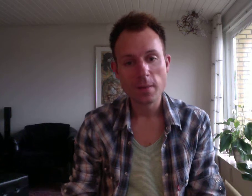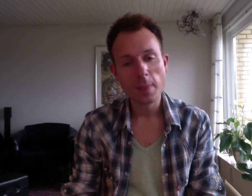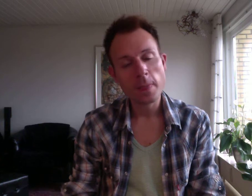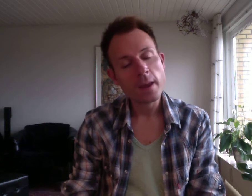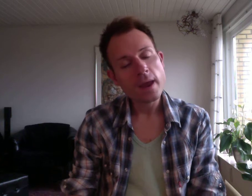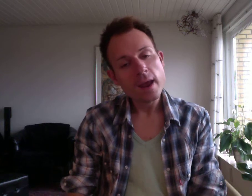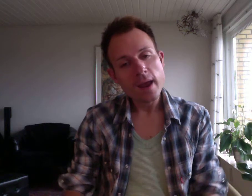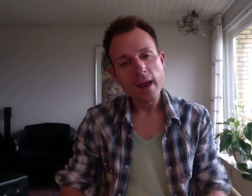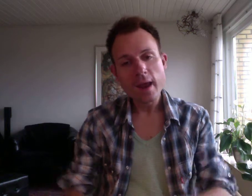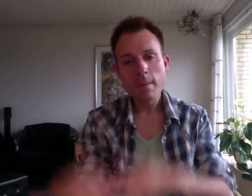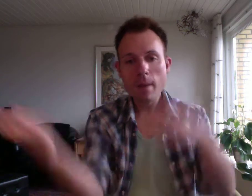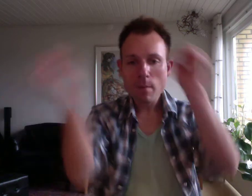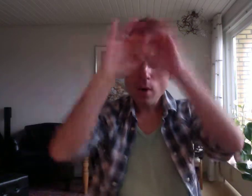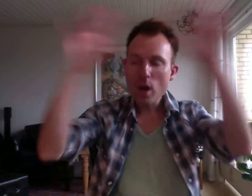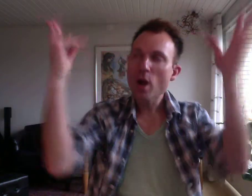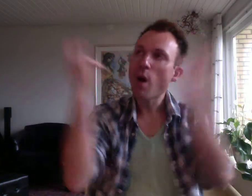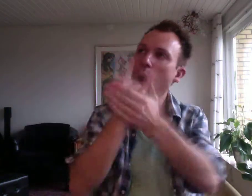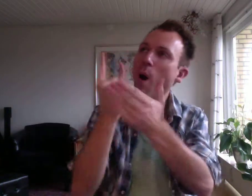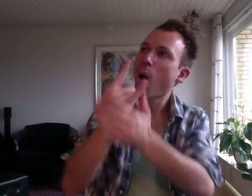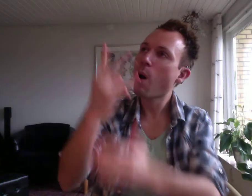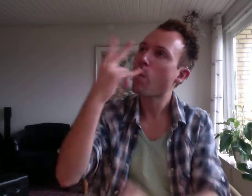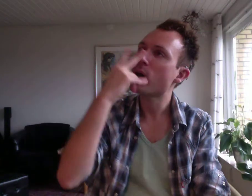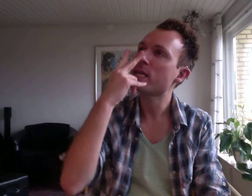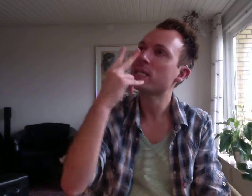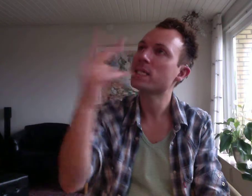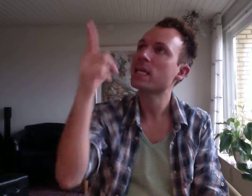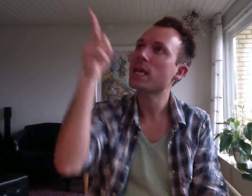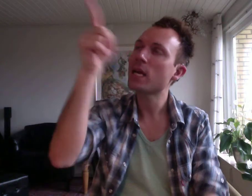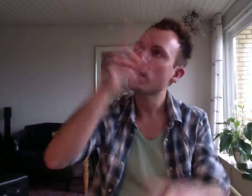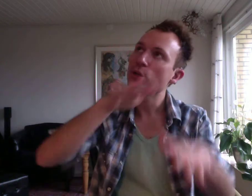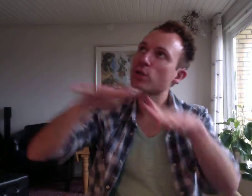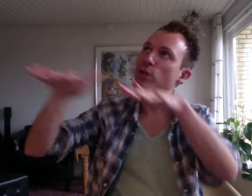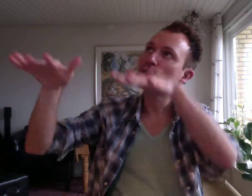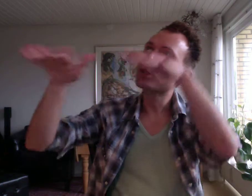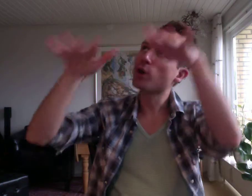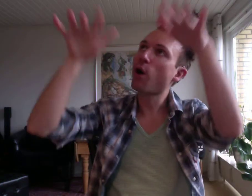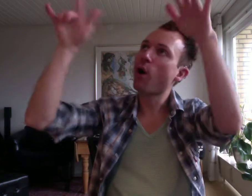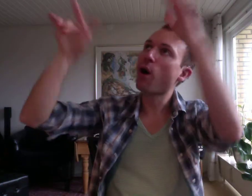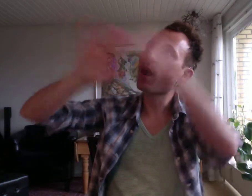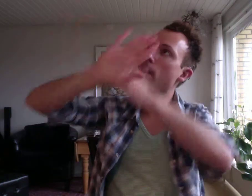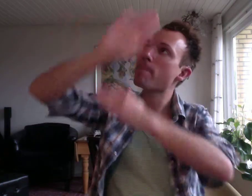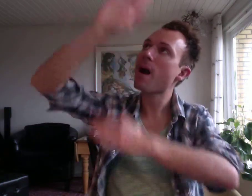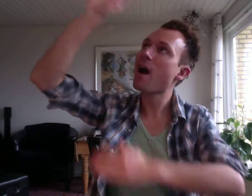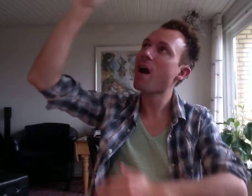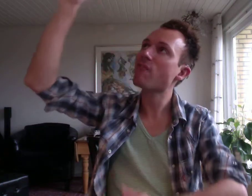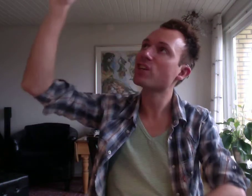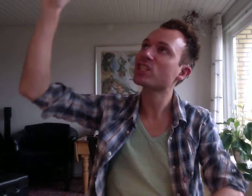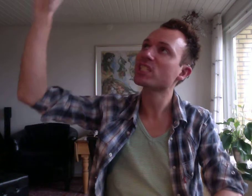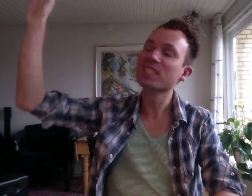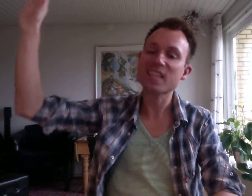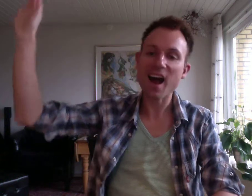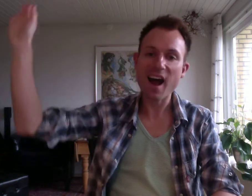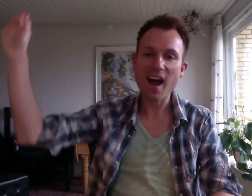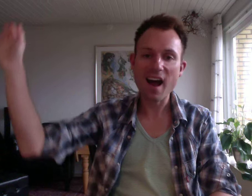In my dreams I'll always see you Soar by the sky